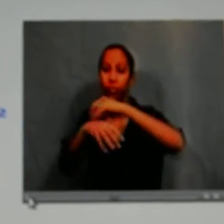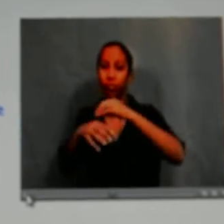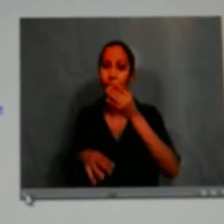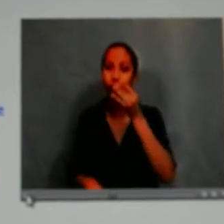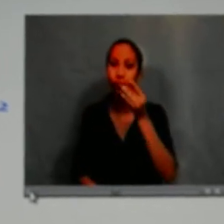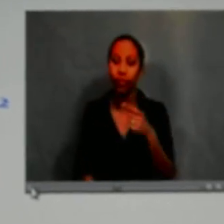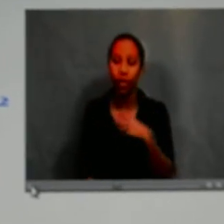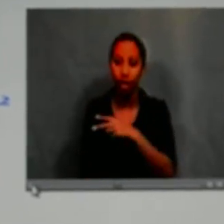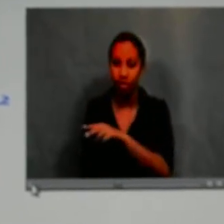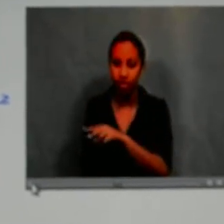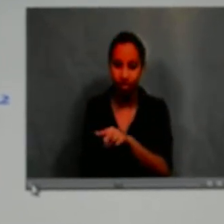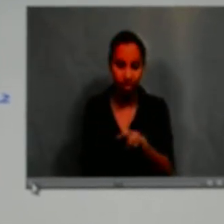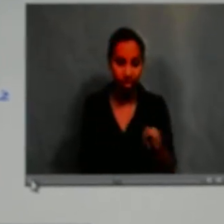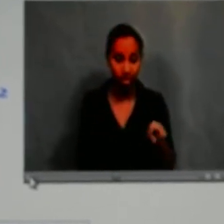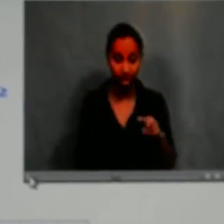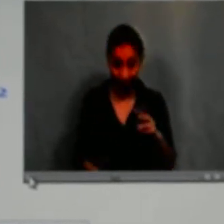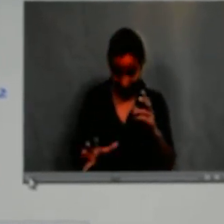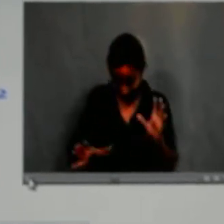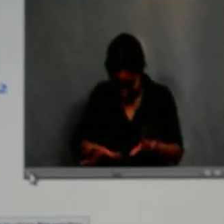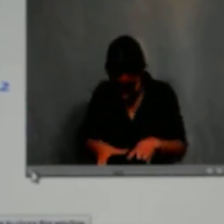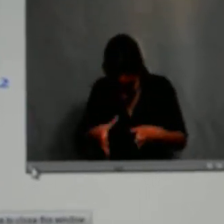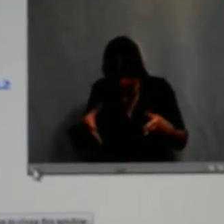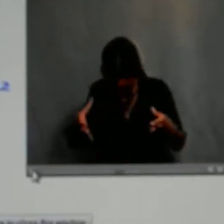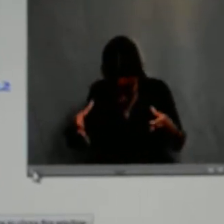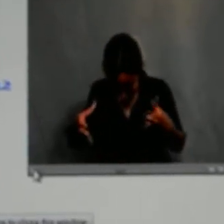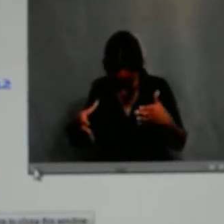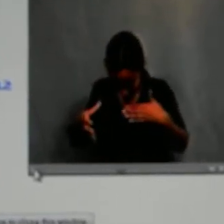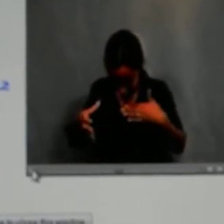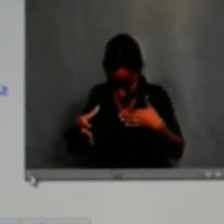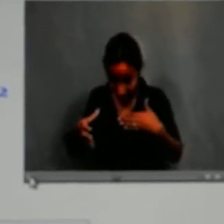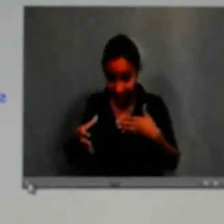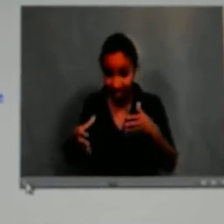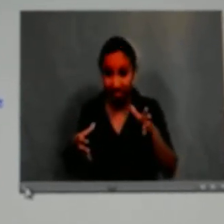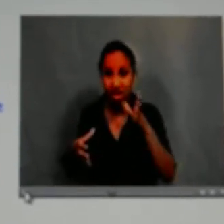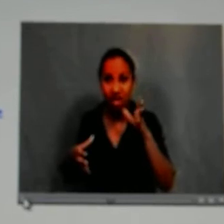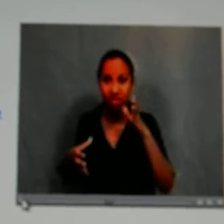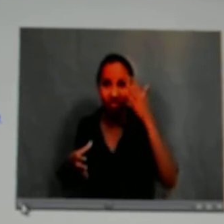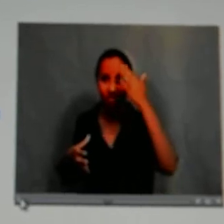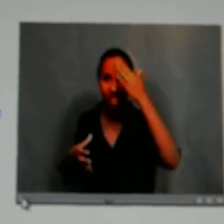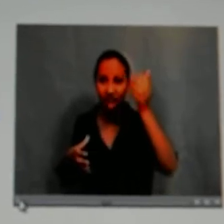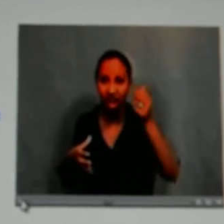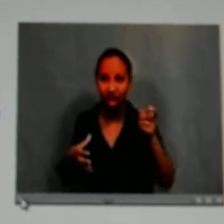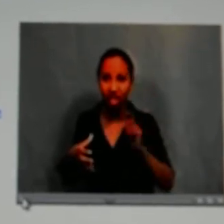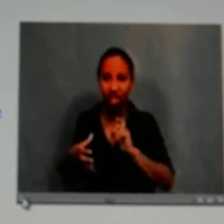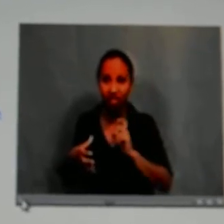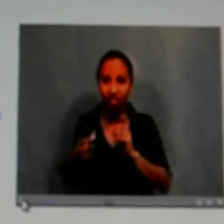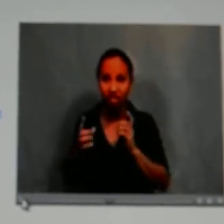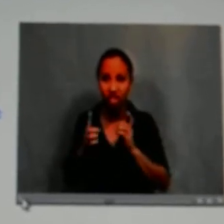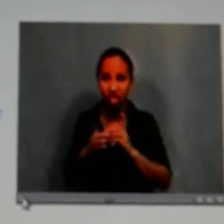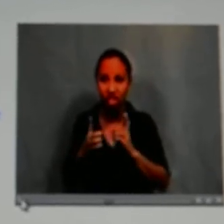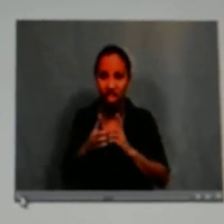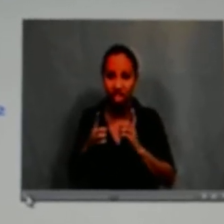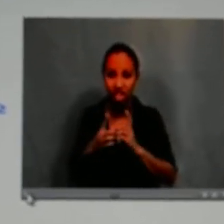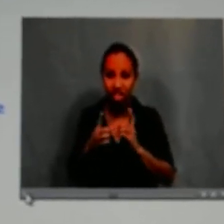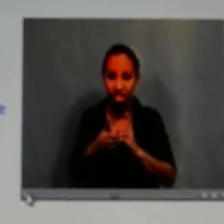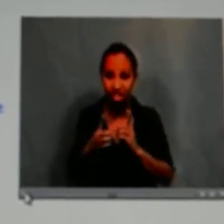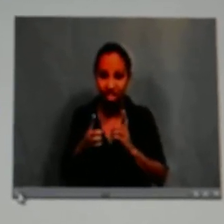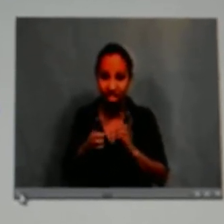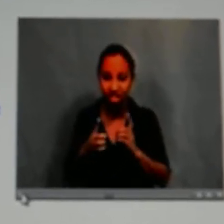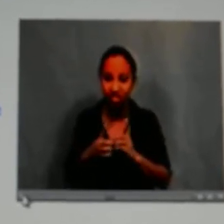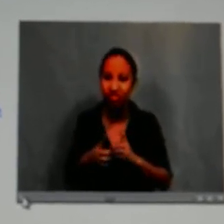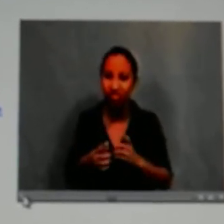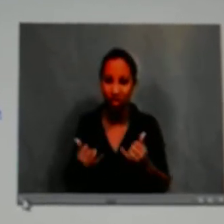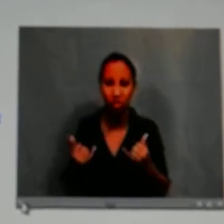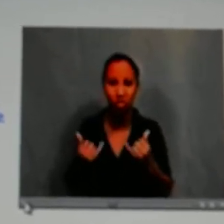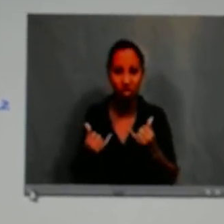And on the outside of the rolls was this coconut. So was super excited, looked inside my lunchbox, and then realized